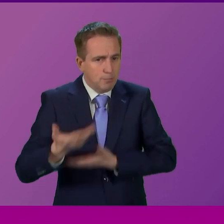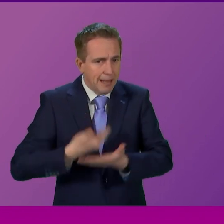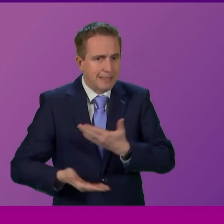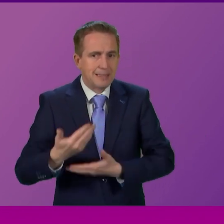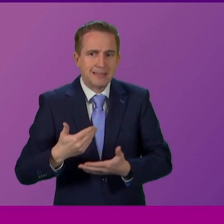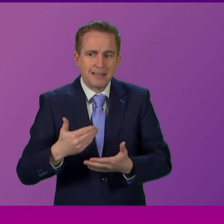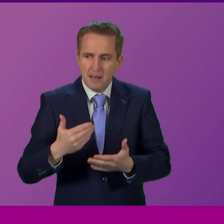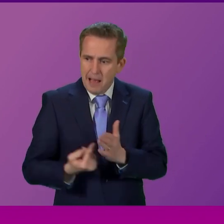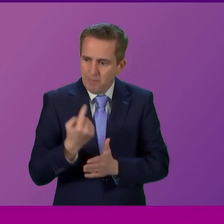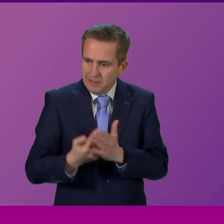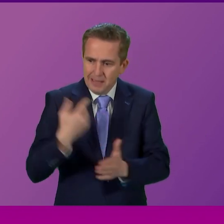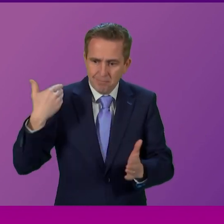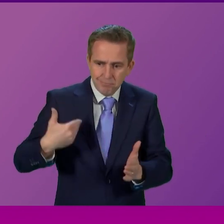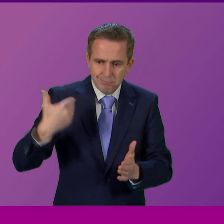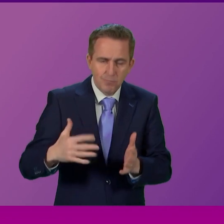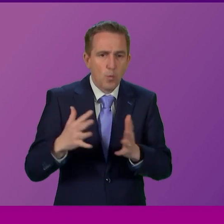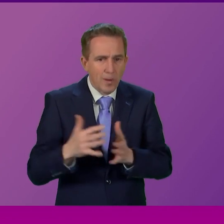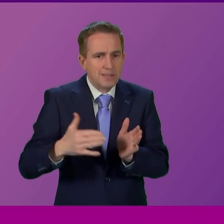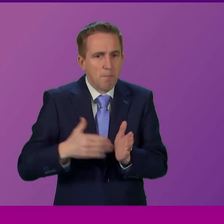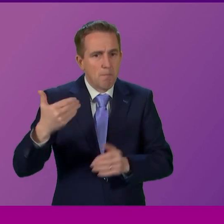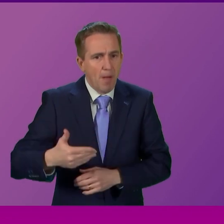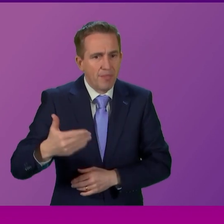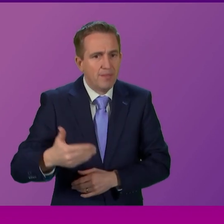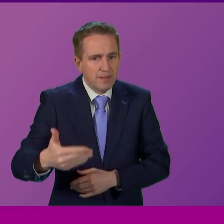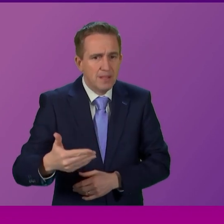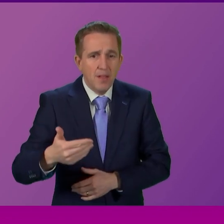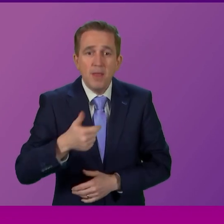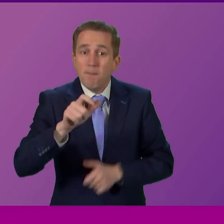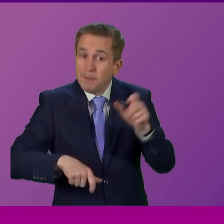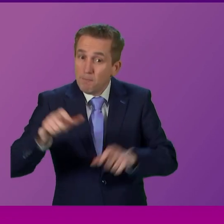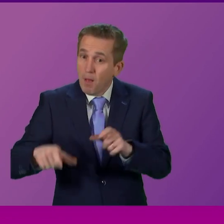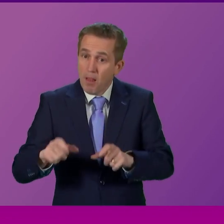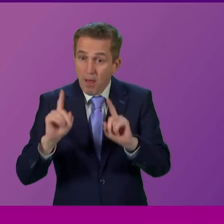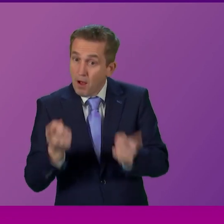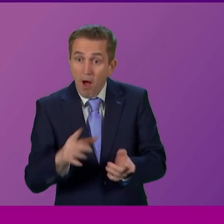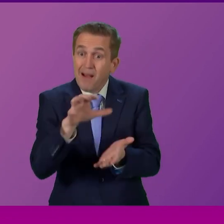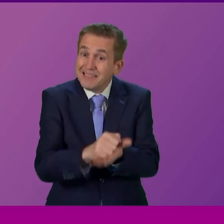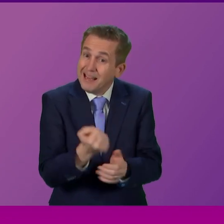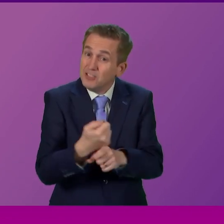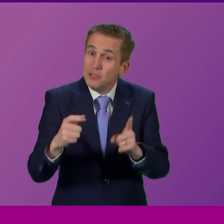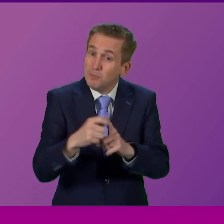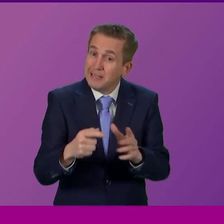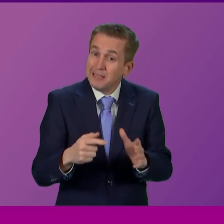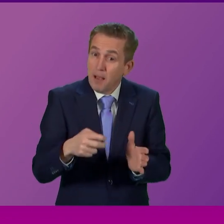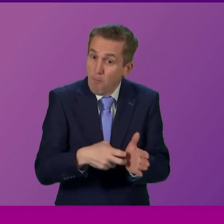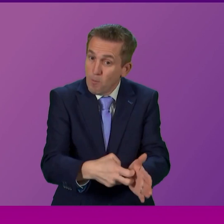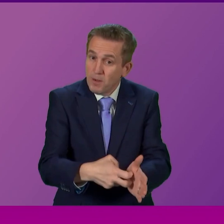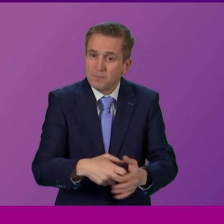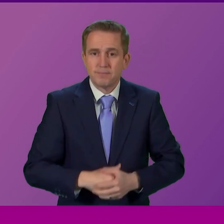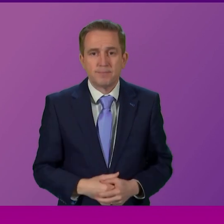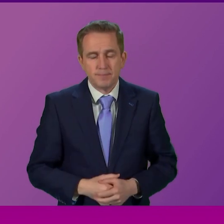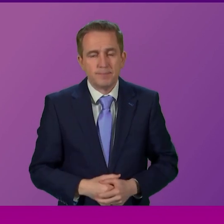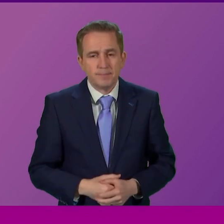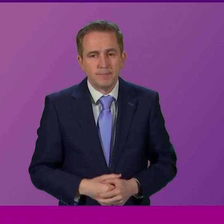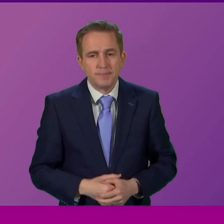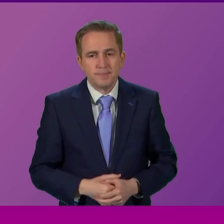over the weeks over the months that they have constituents who have struggled to get GP appointments that's why I announced a couple